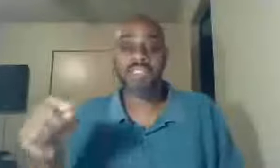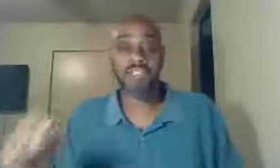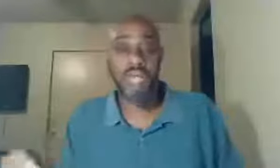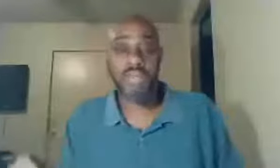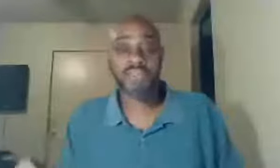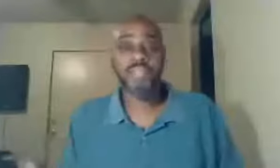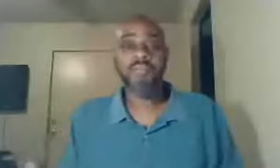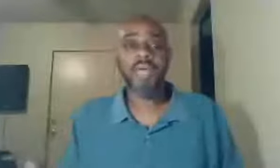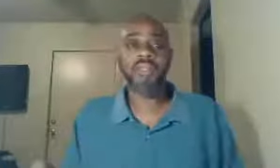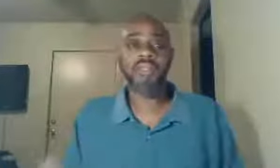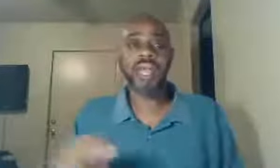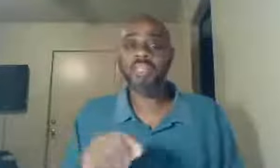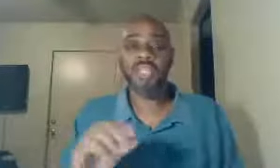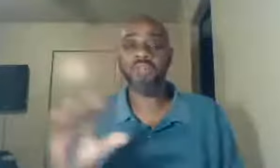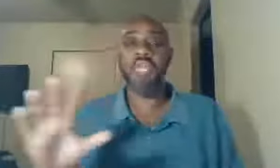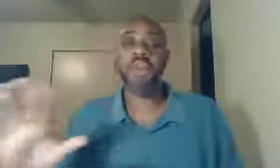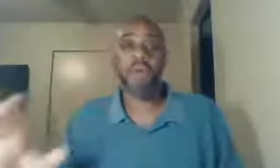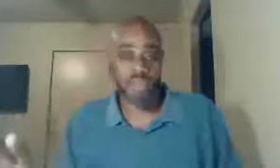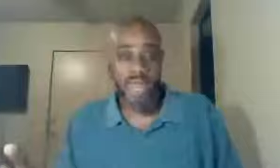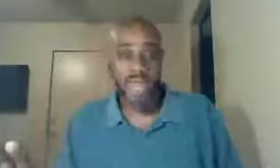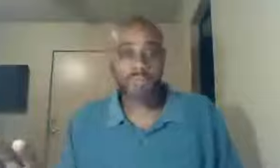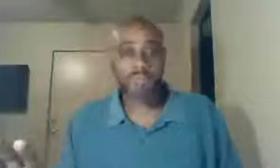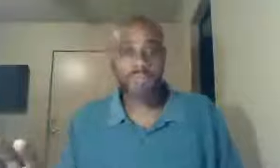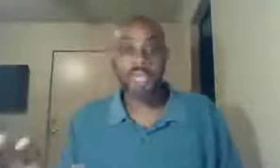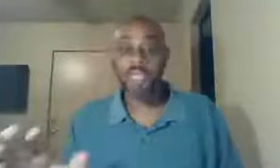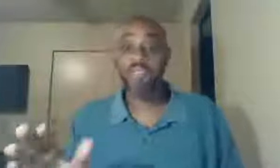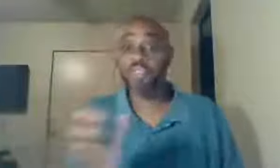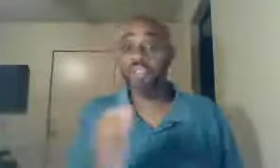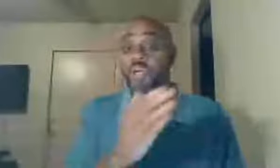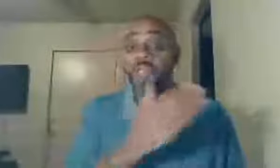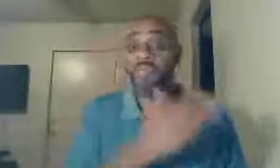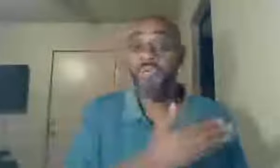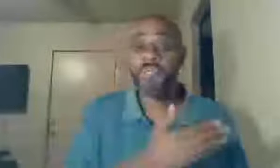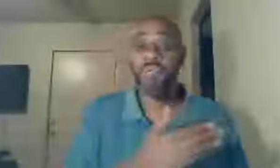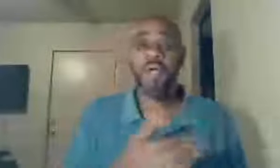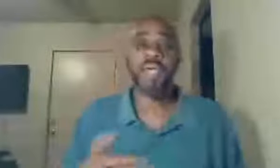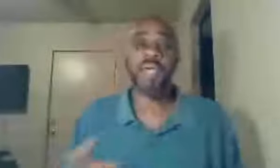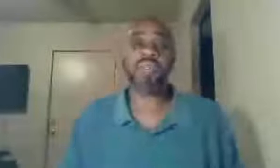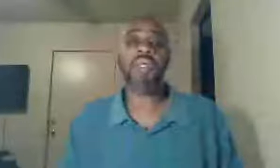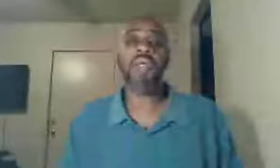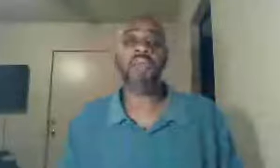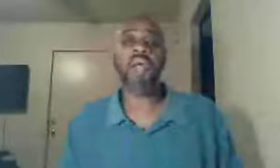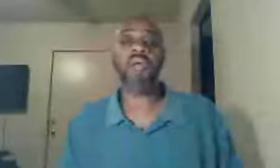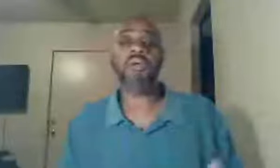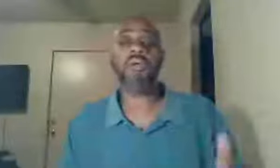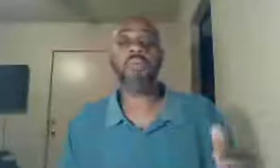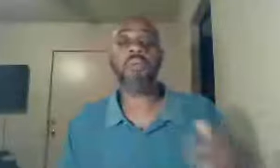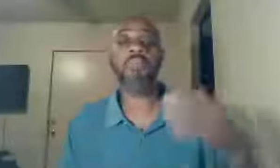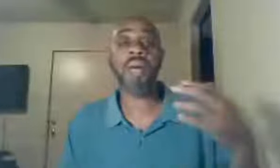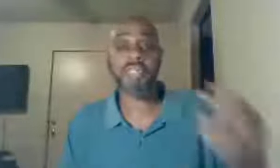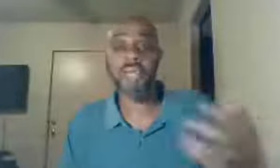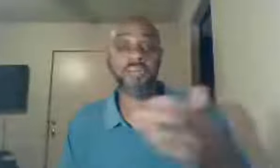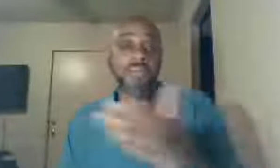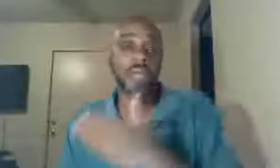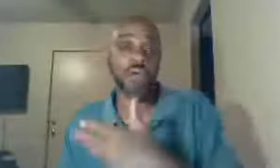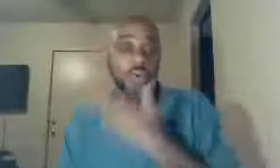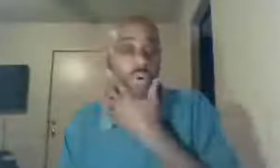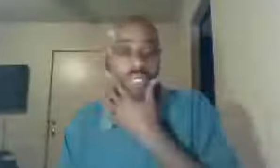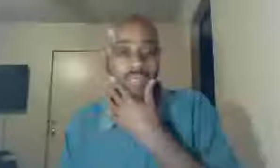suggest, that yes, they don't take all of that, now you just heard, in the previous broadcast, where myself, and my cohort in the